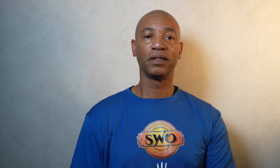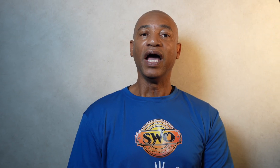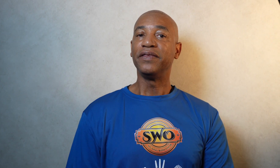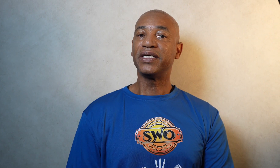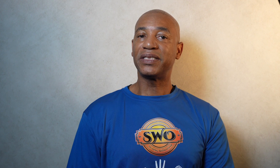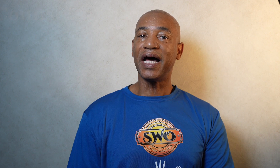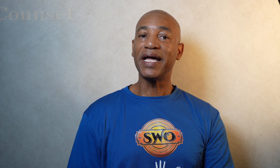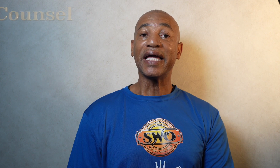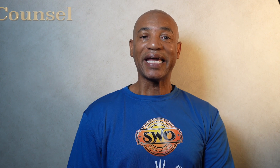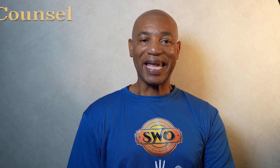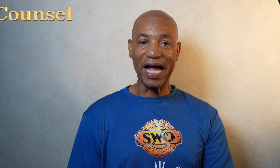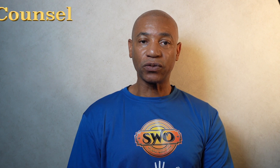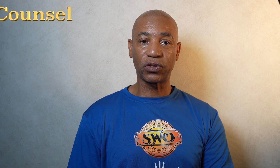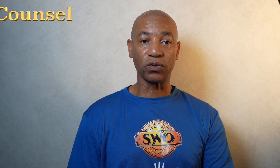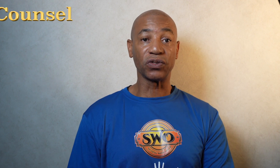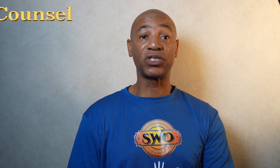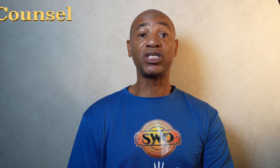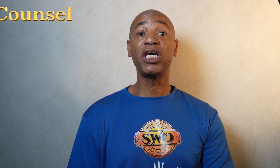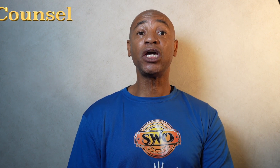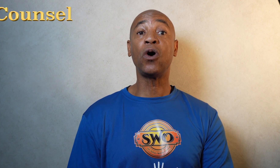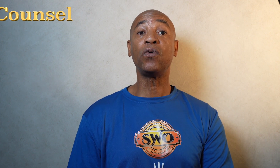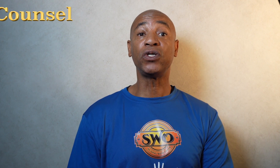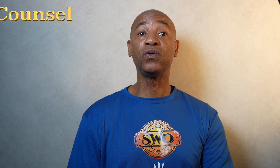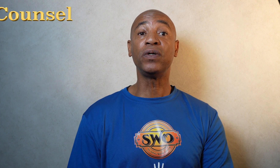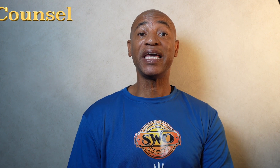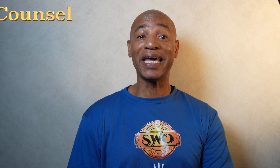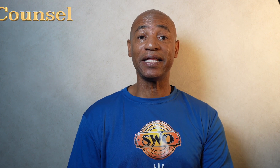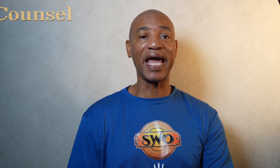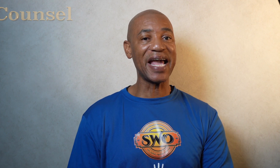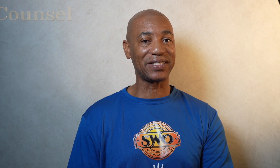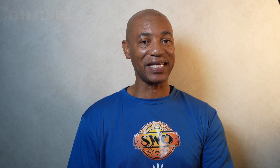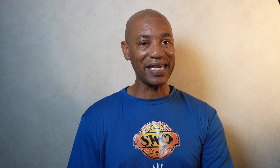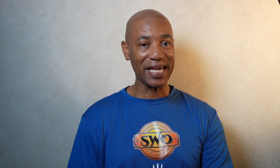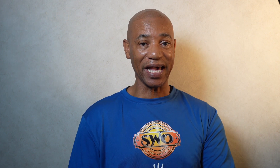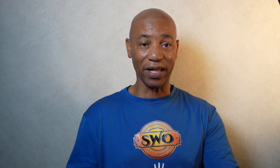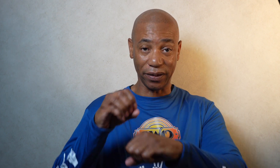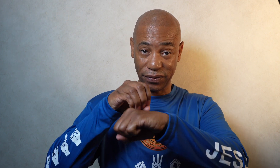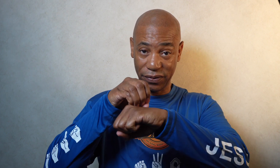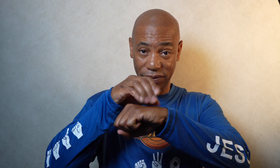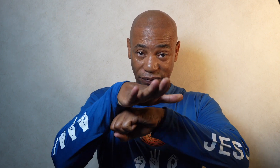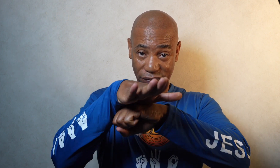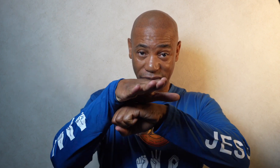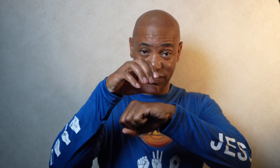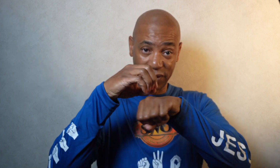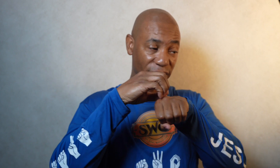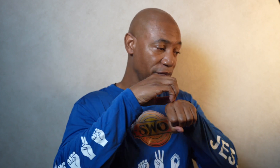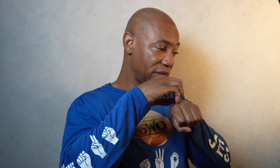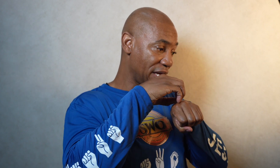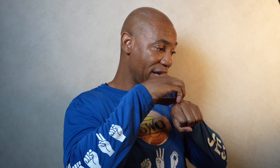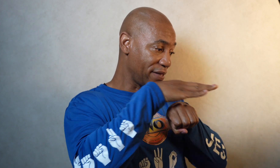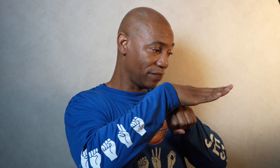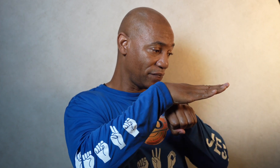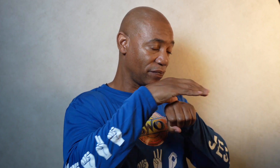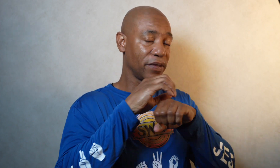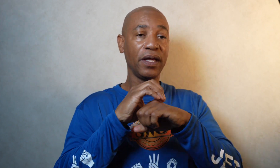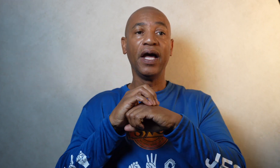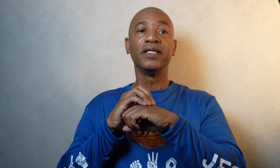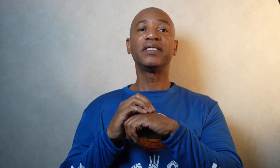To sign counsel c-o-u-n-s-e-l. From the side. To